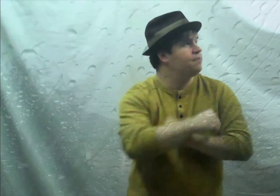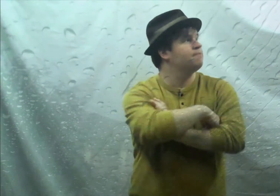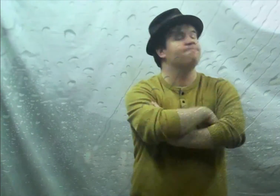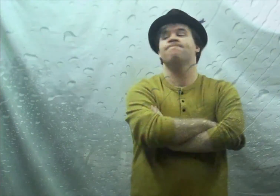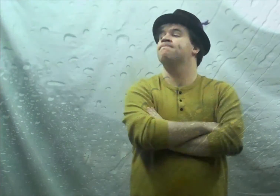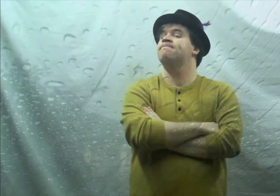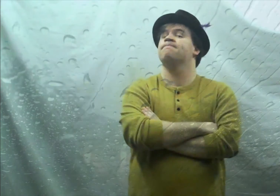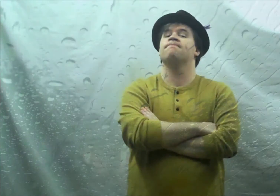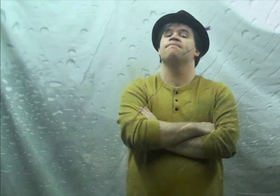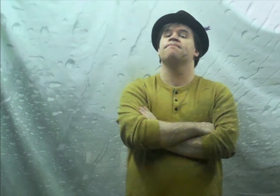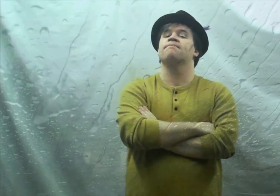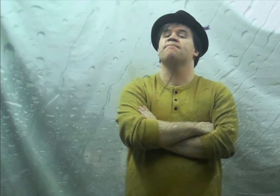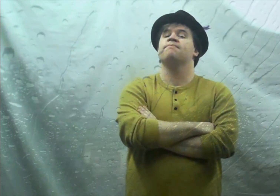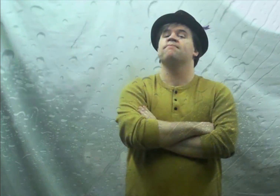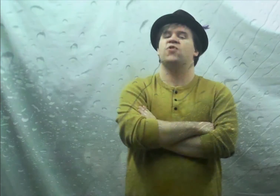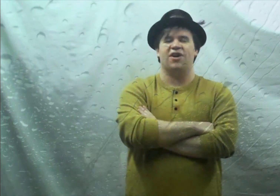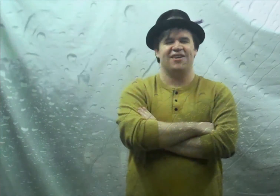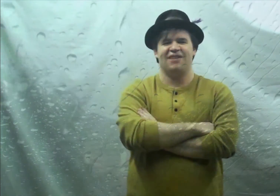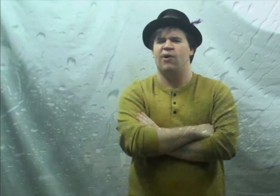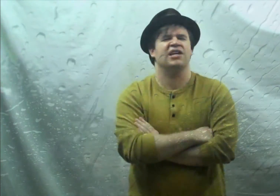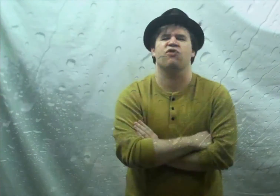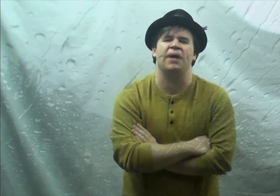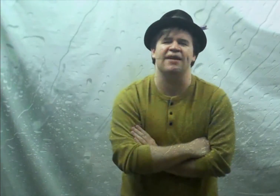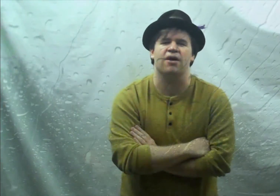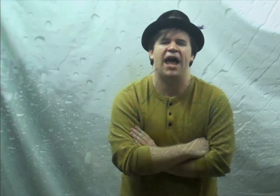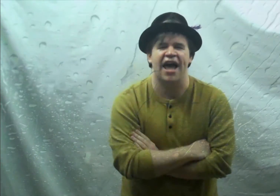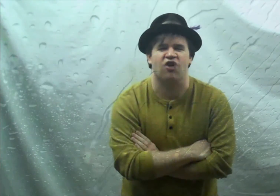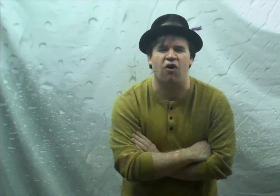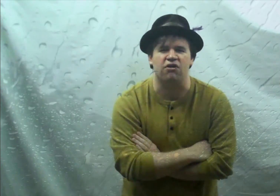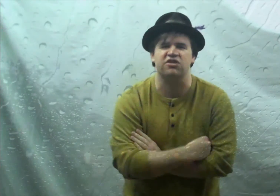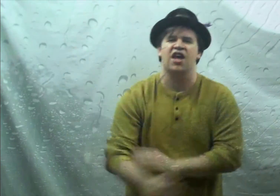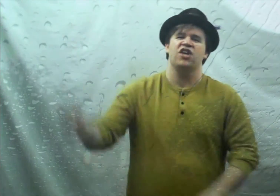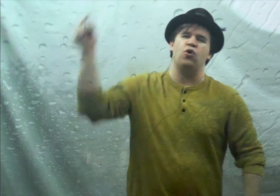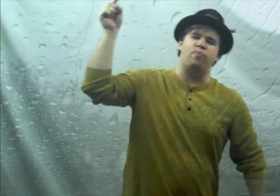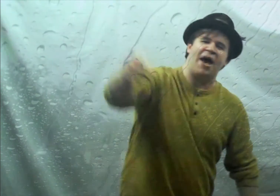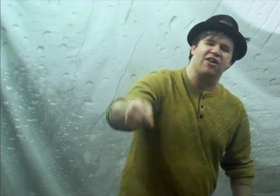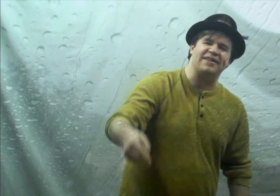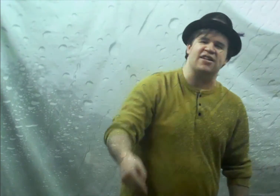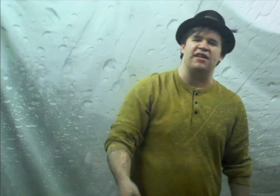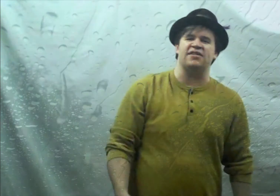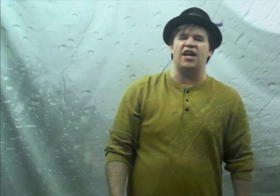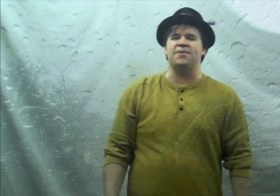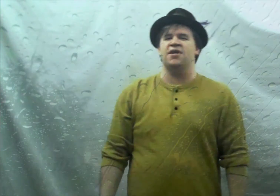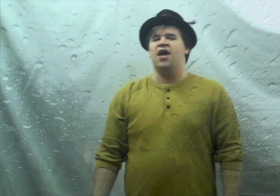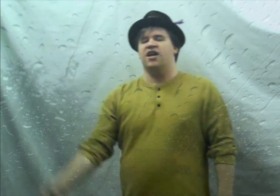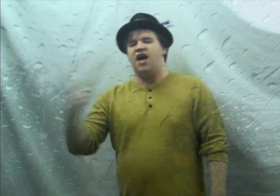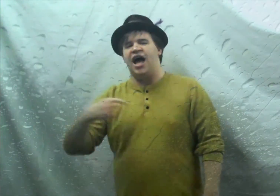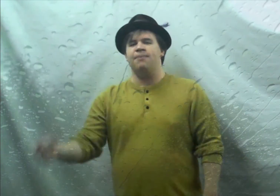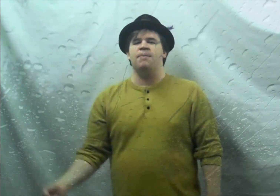good cuz I wasn't gonna repeat them and better listen to these tips cuz I am the